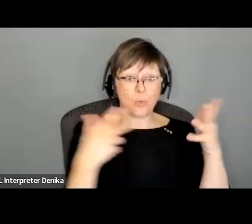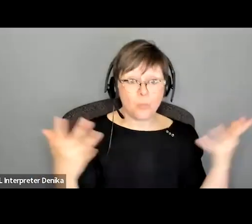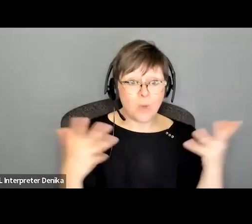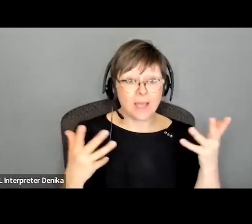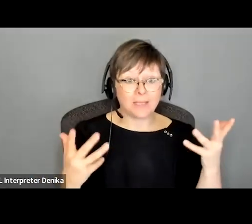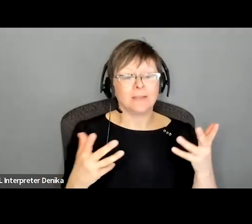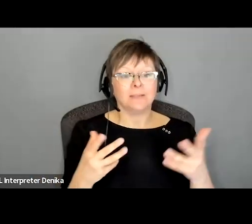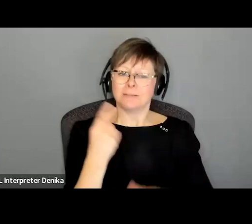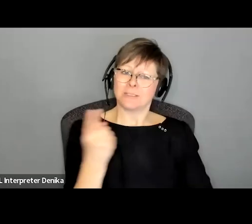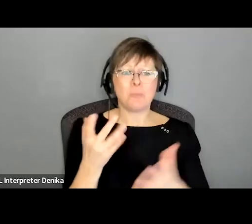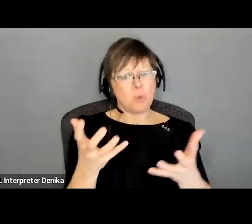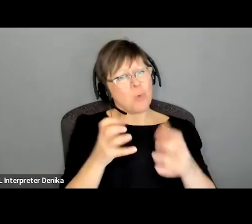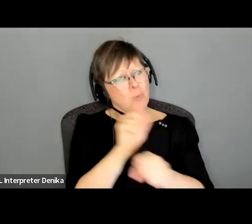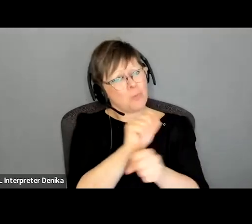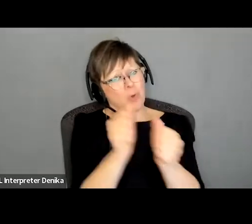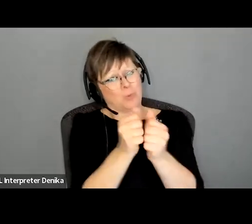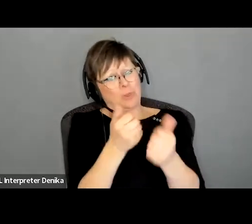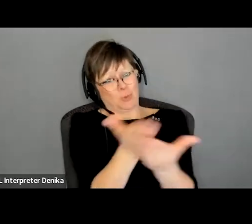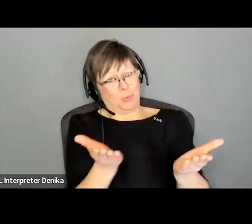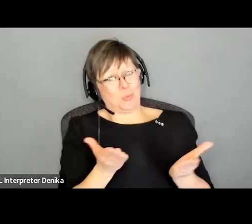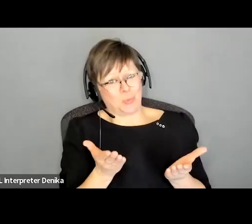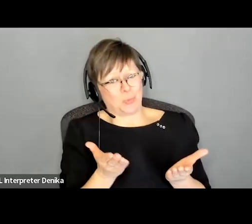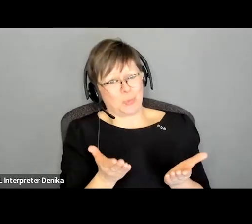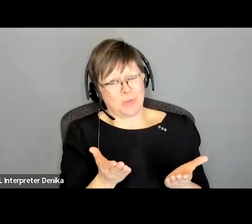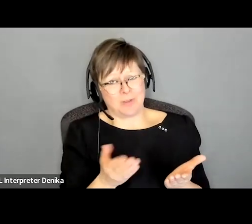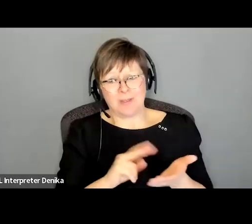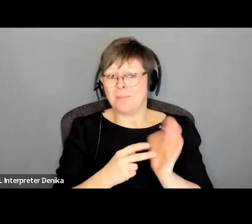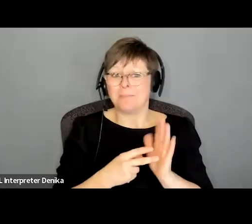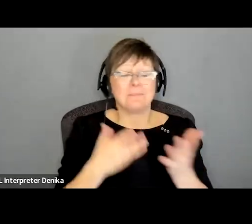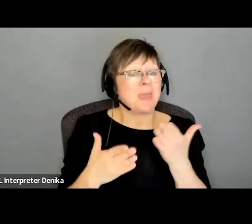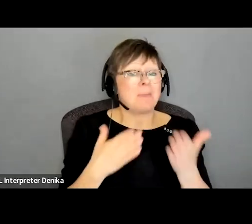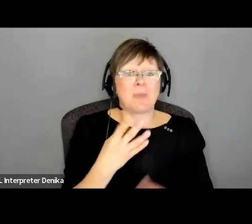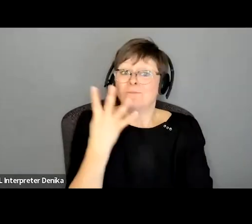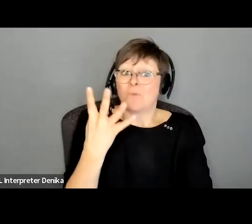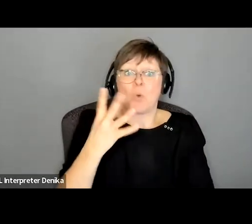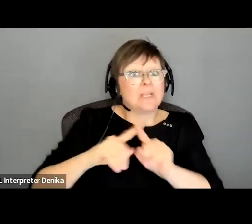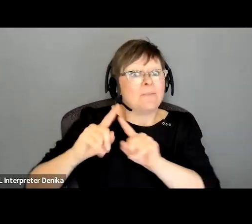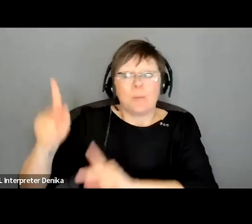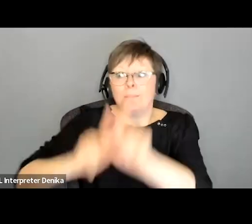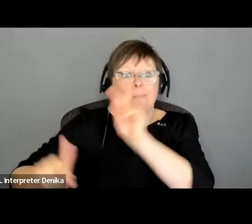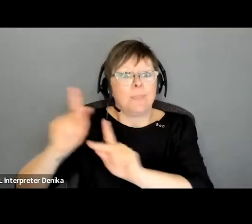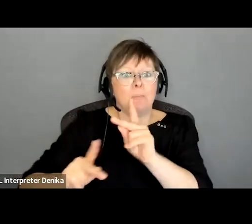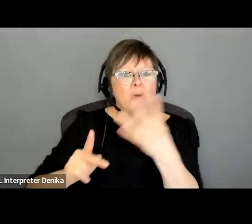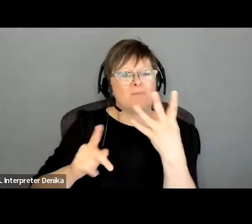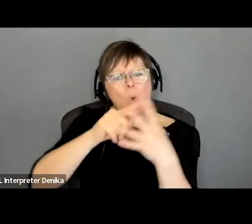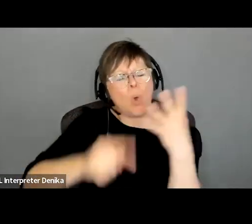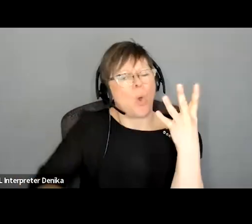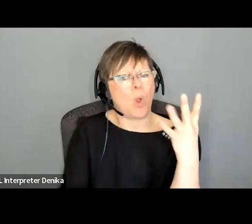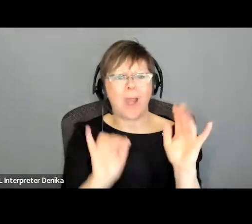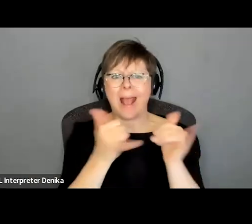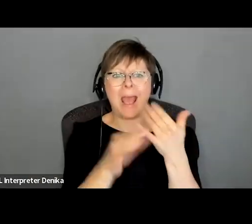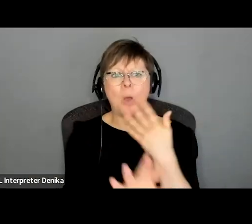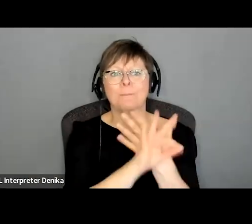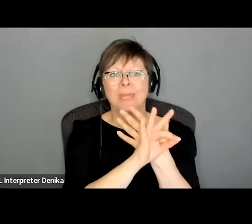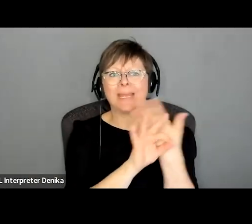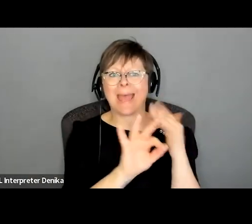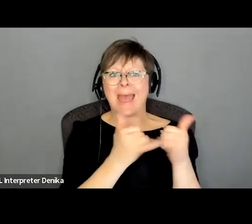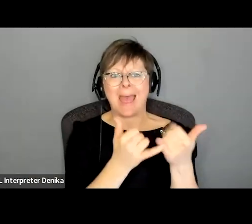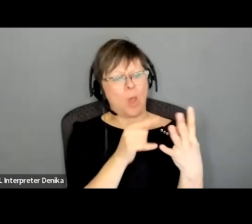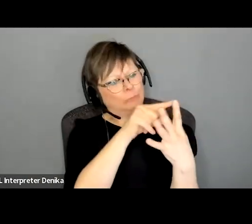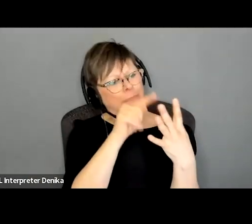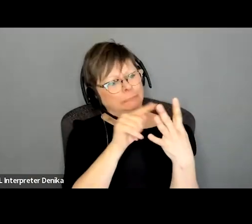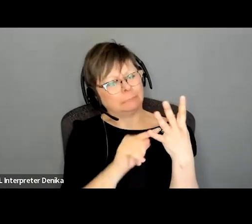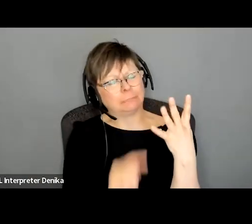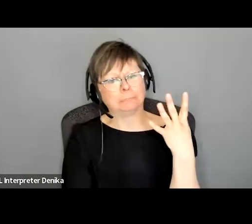to work with because it could be a role where four different people could play that part and who's going to get it it's going to